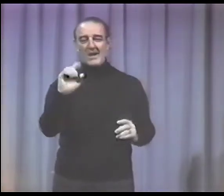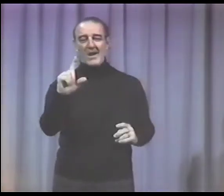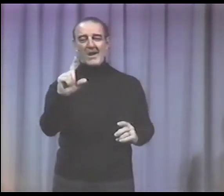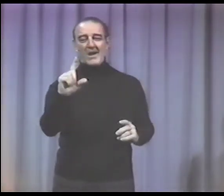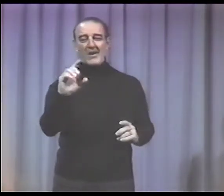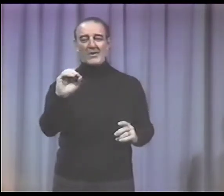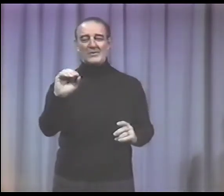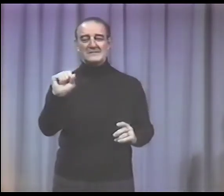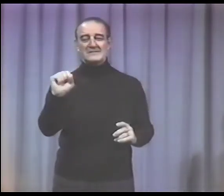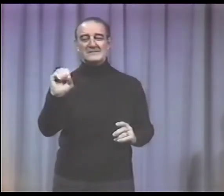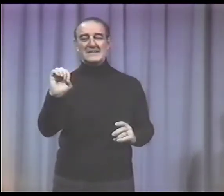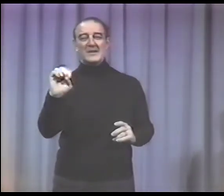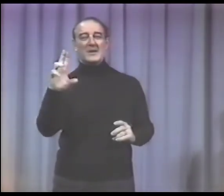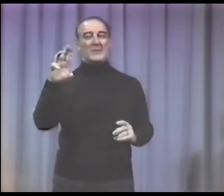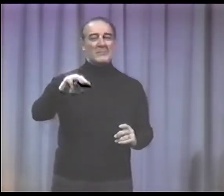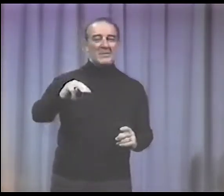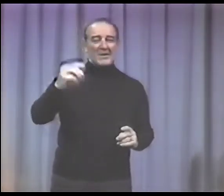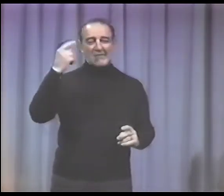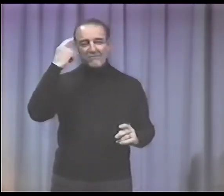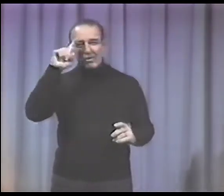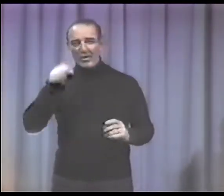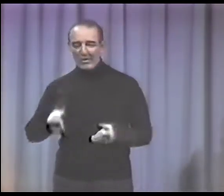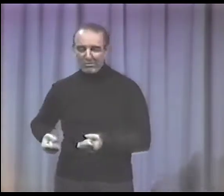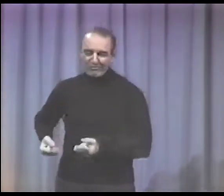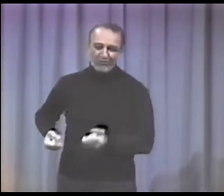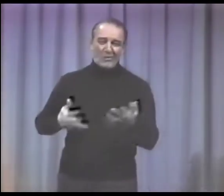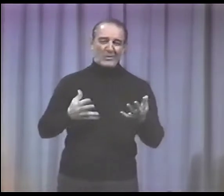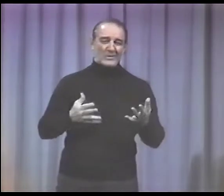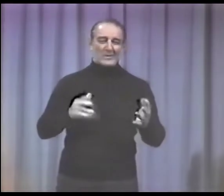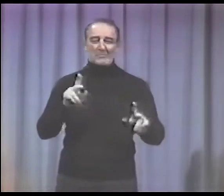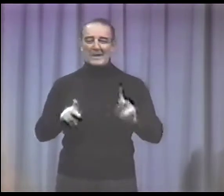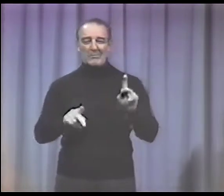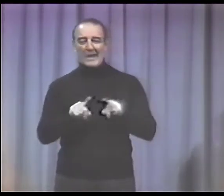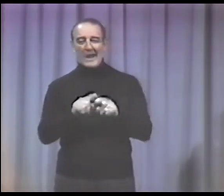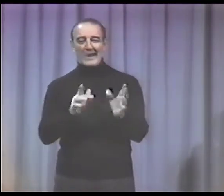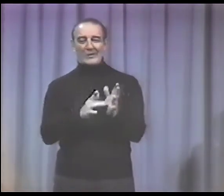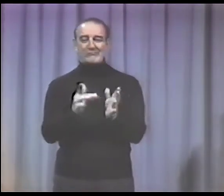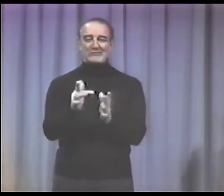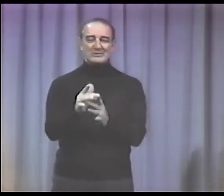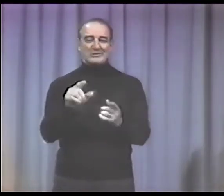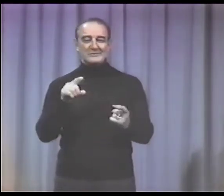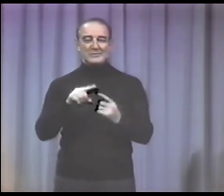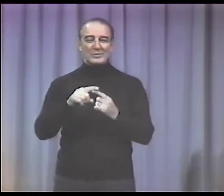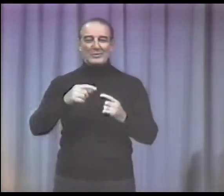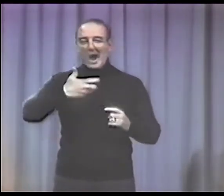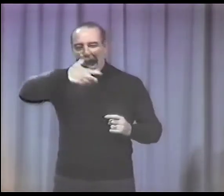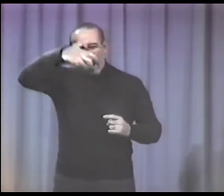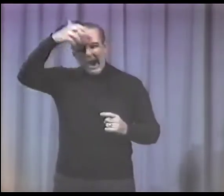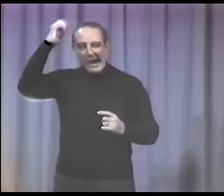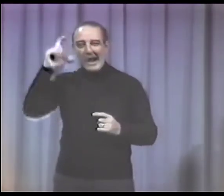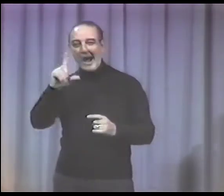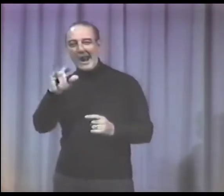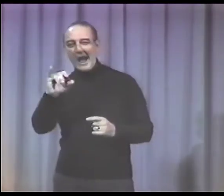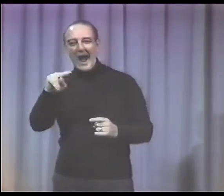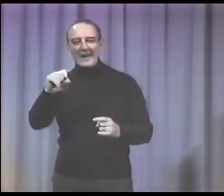Columneum for throwing people, such as